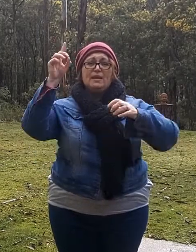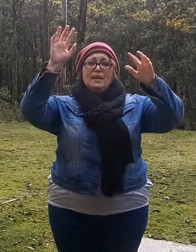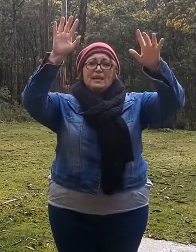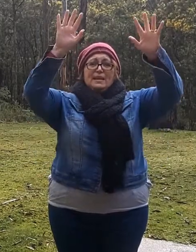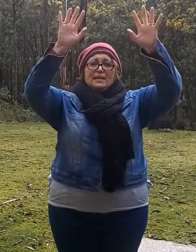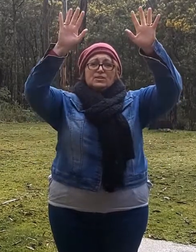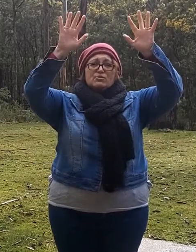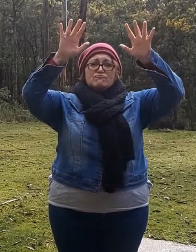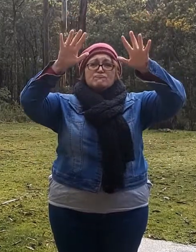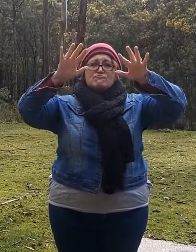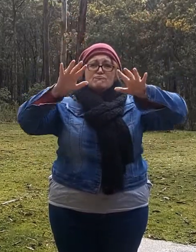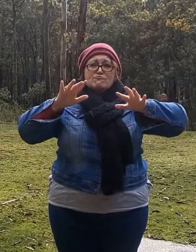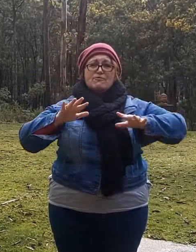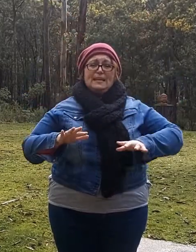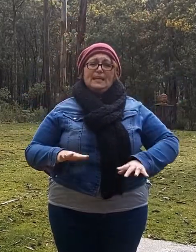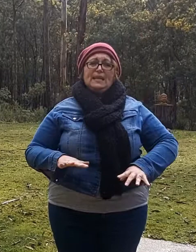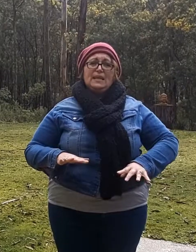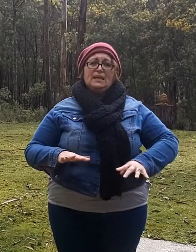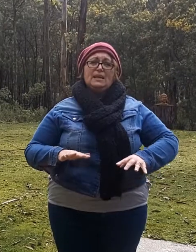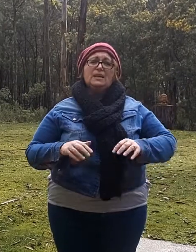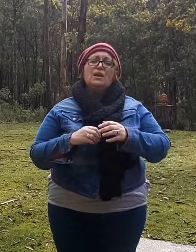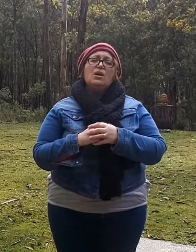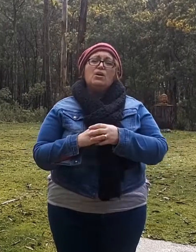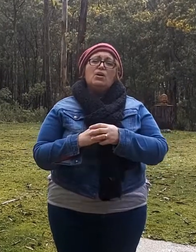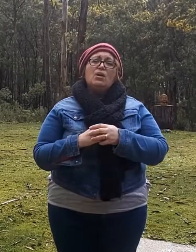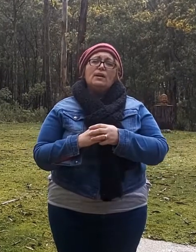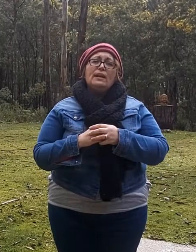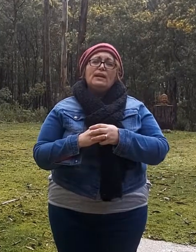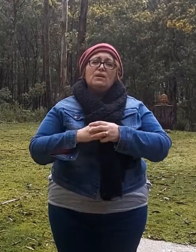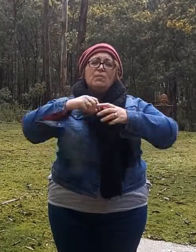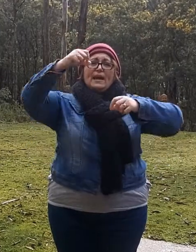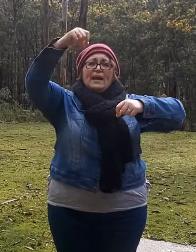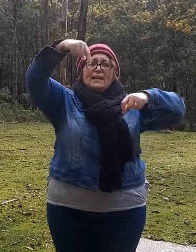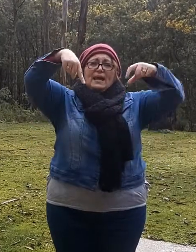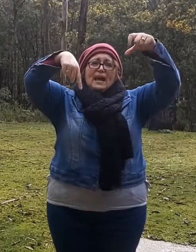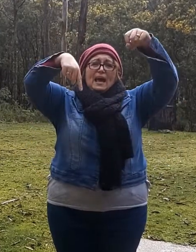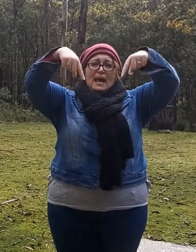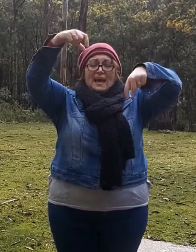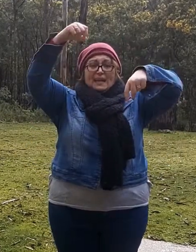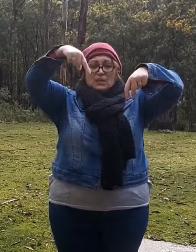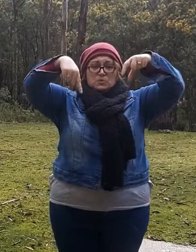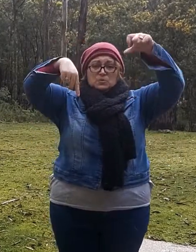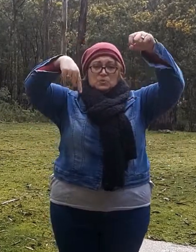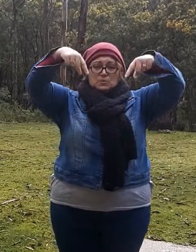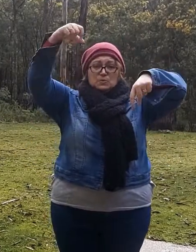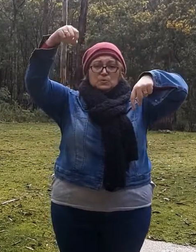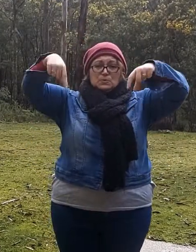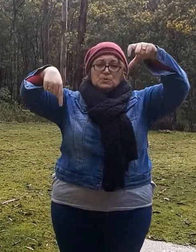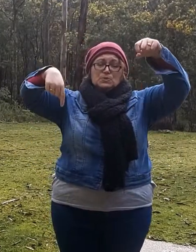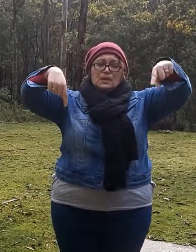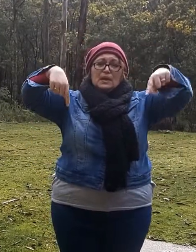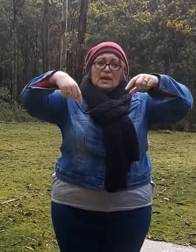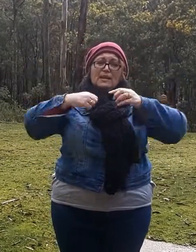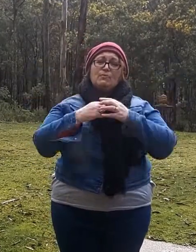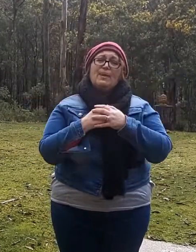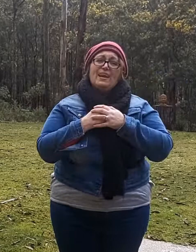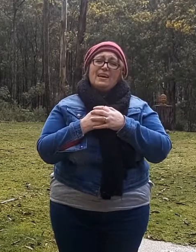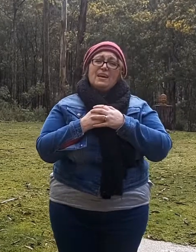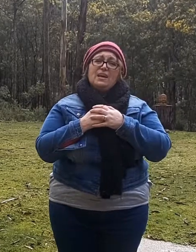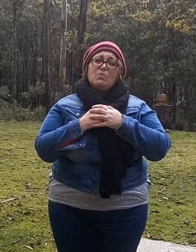it's raining earlier we had hail and if we're lucky we